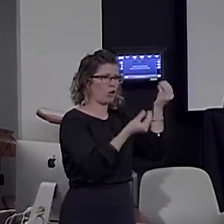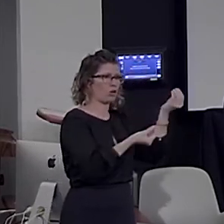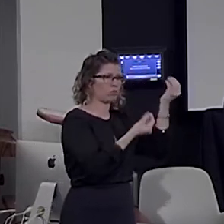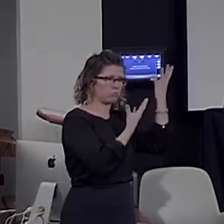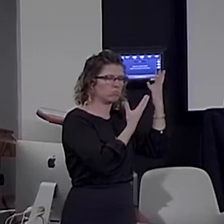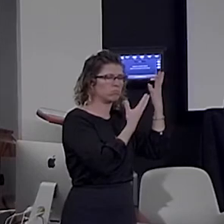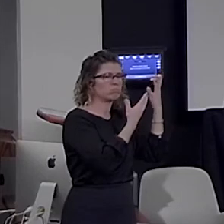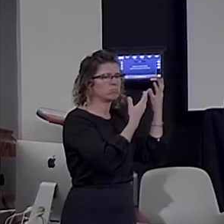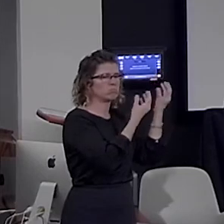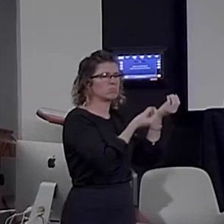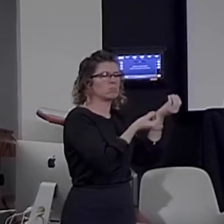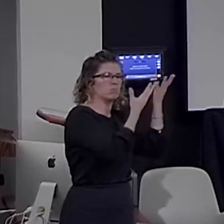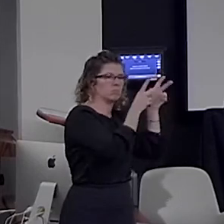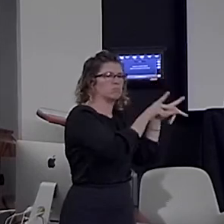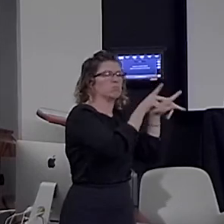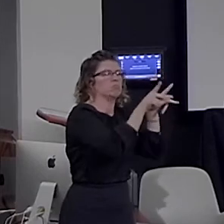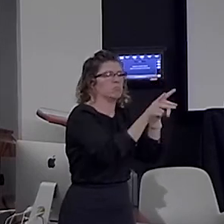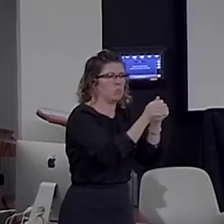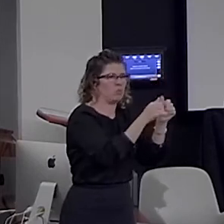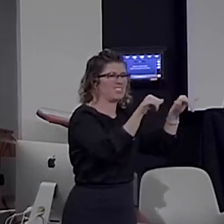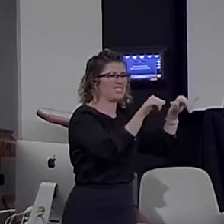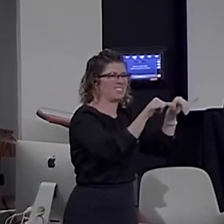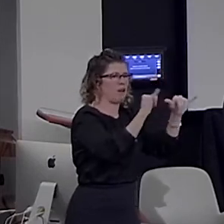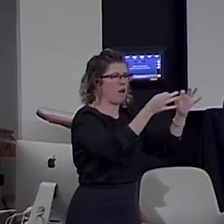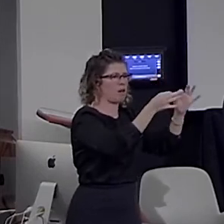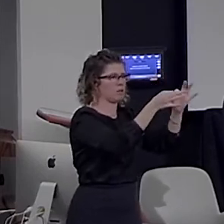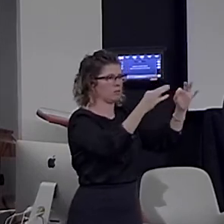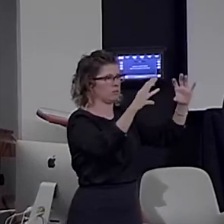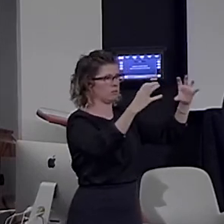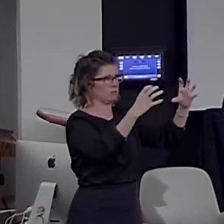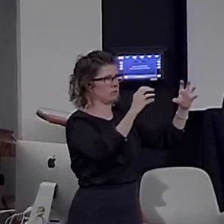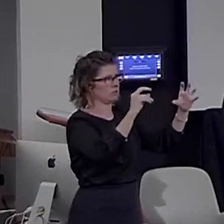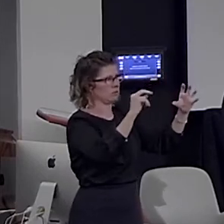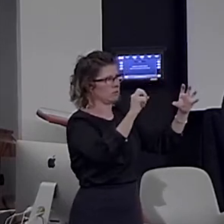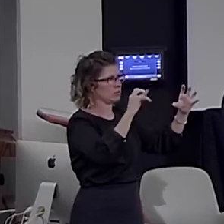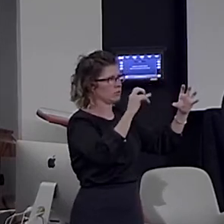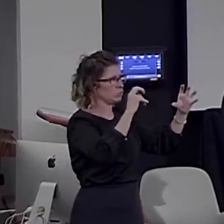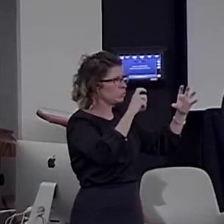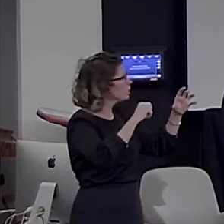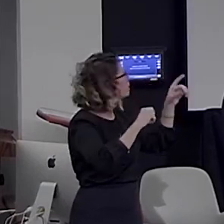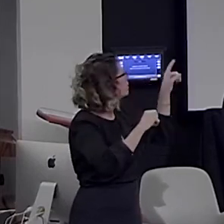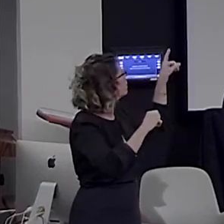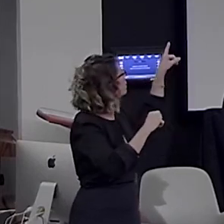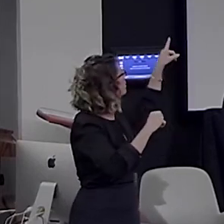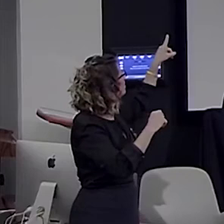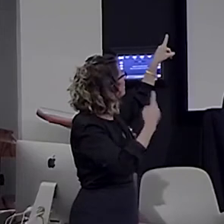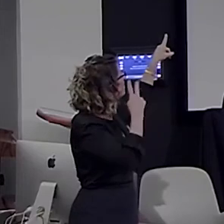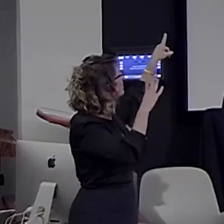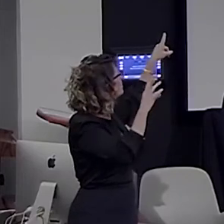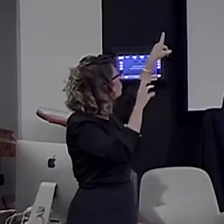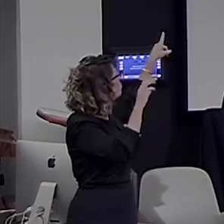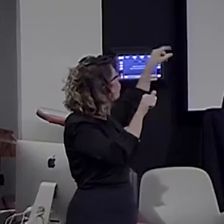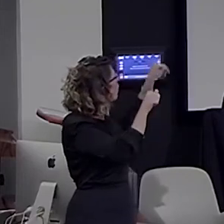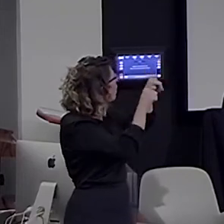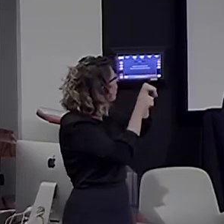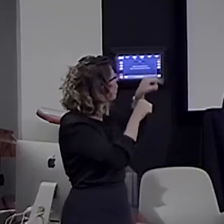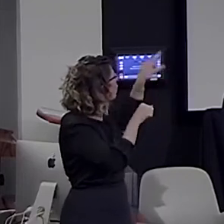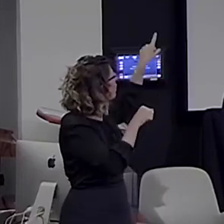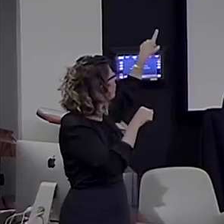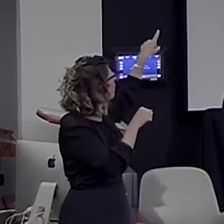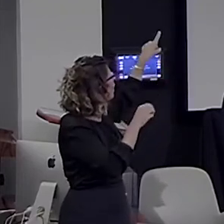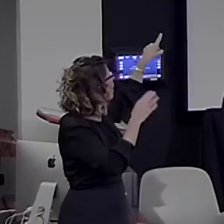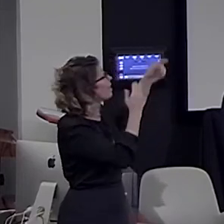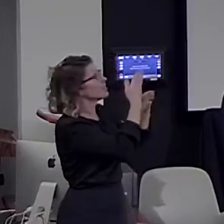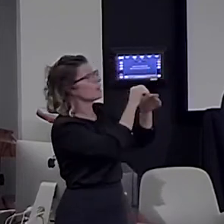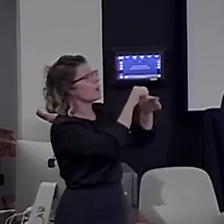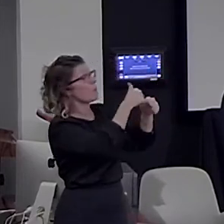to constituent size, more and more, all the way up to the sentence, also brokers area. You see that other areas show the inverse